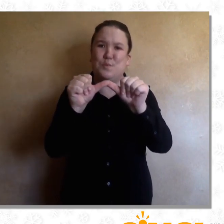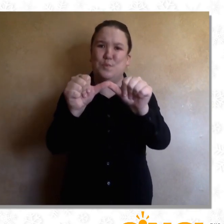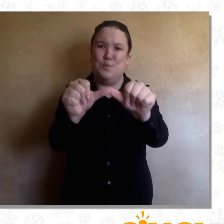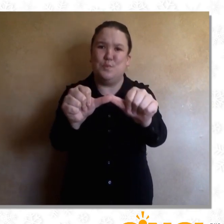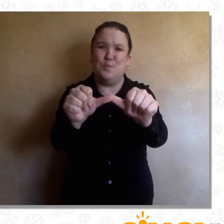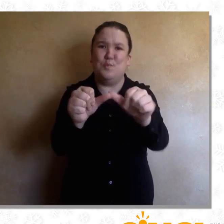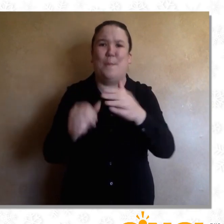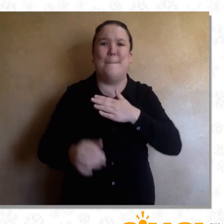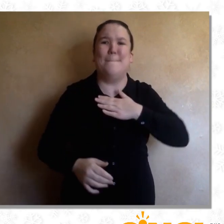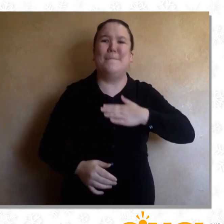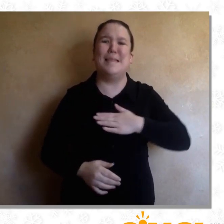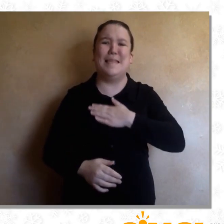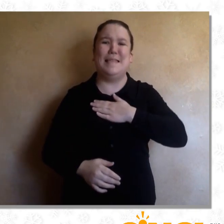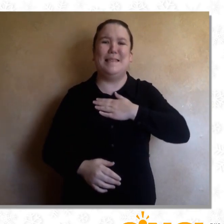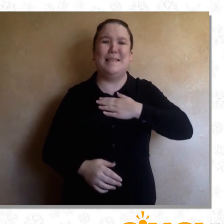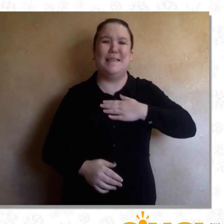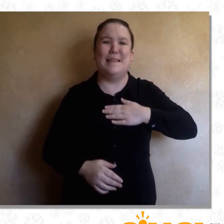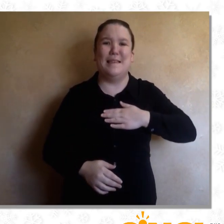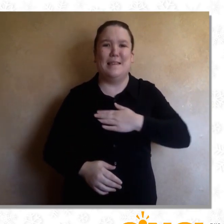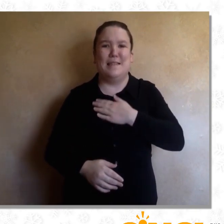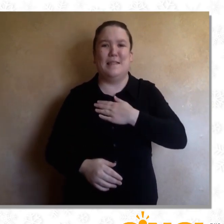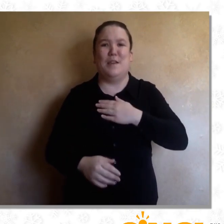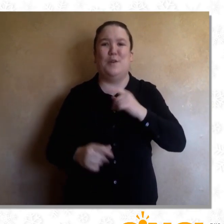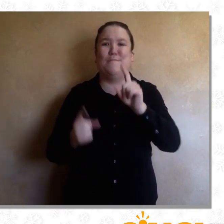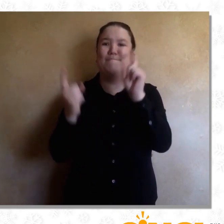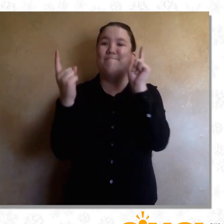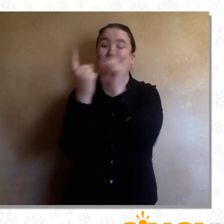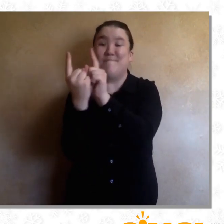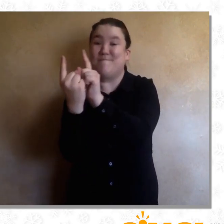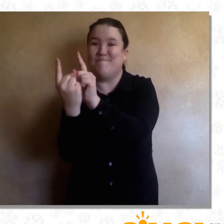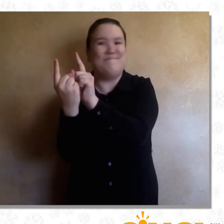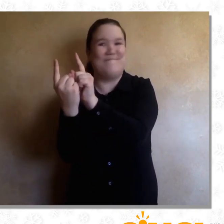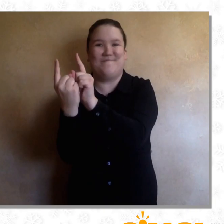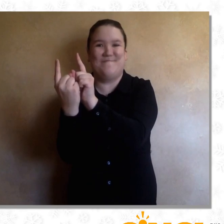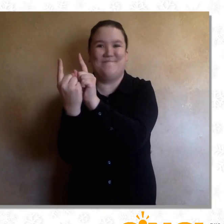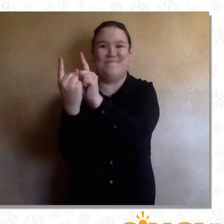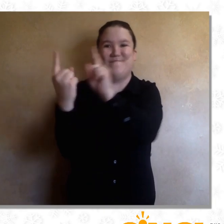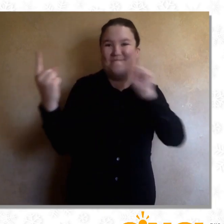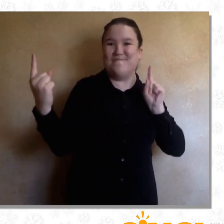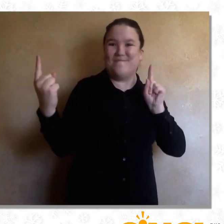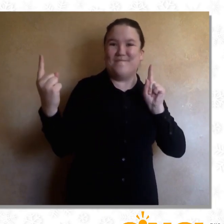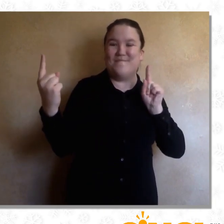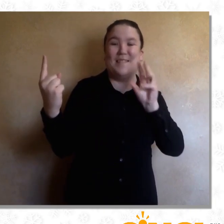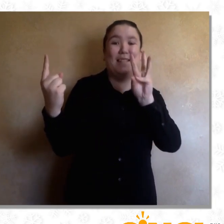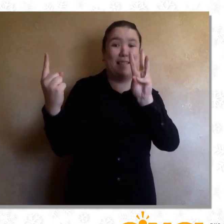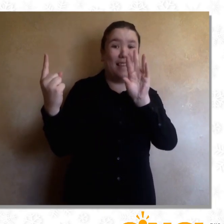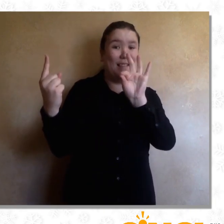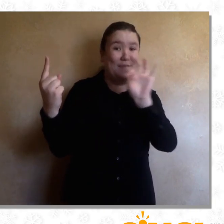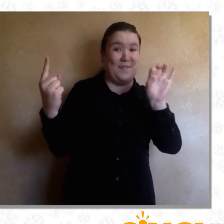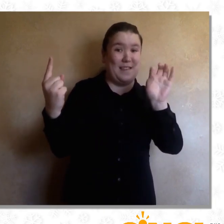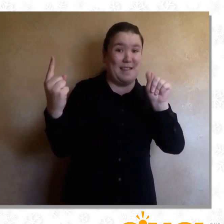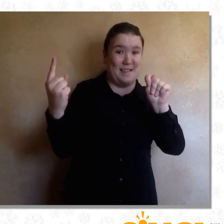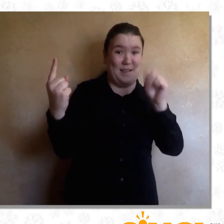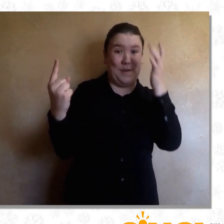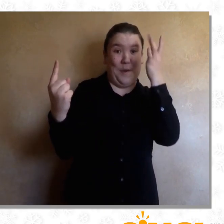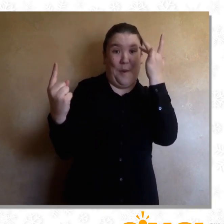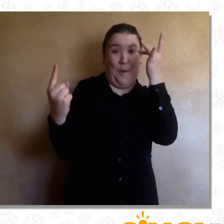pure, we pray. Keep practicing your distancing,